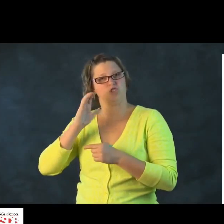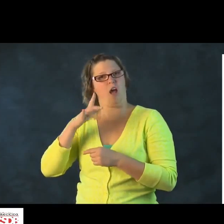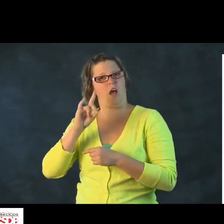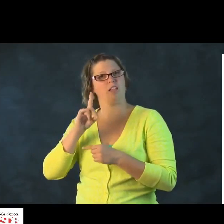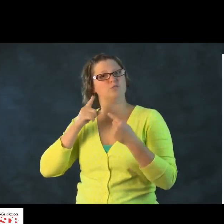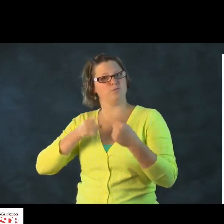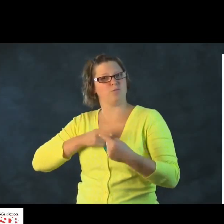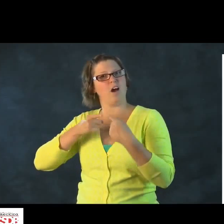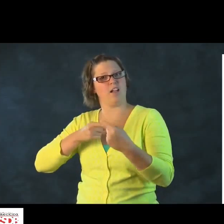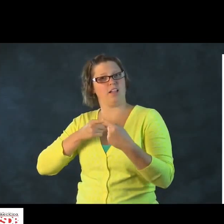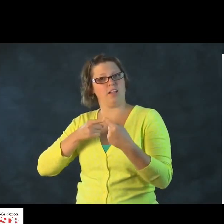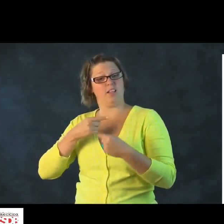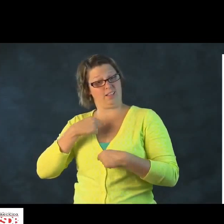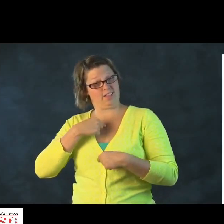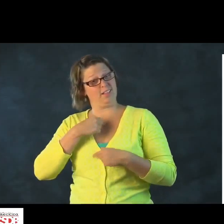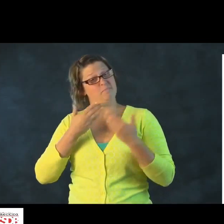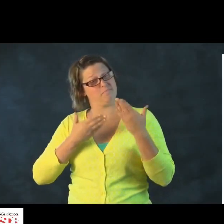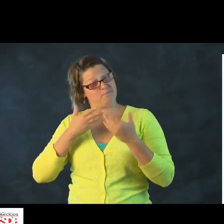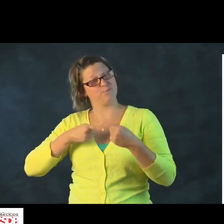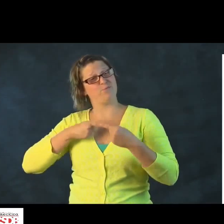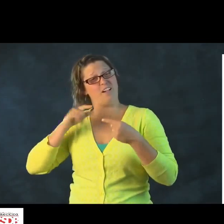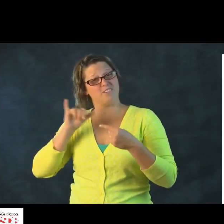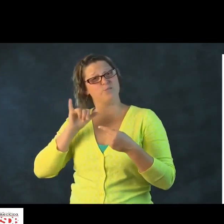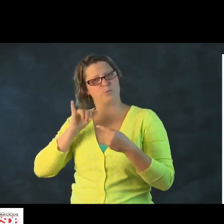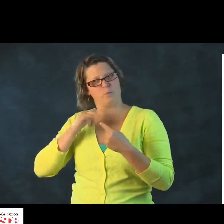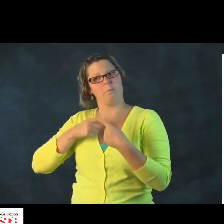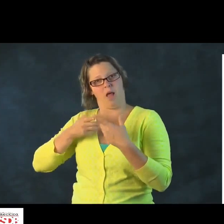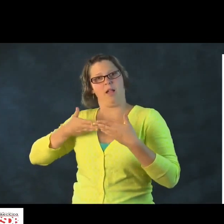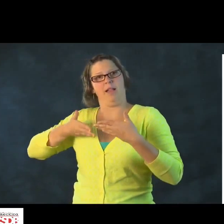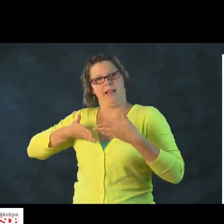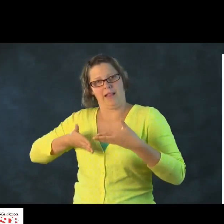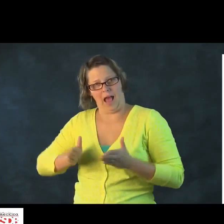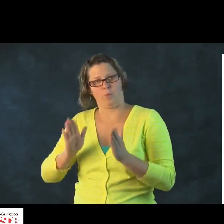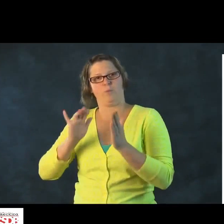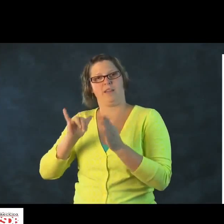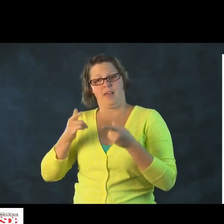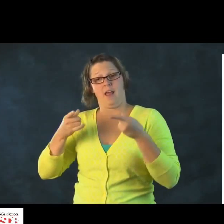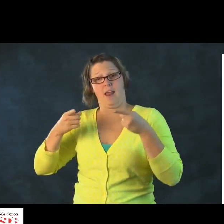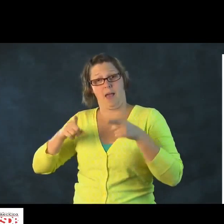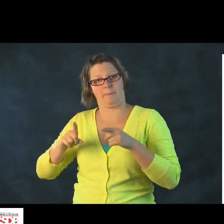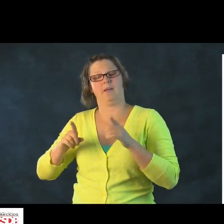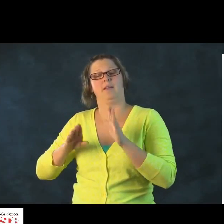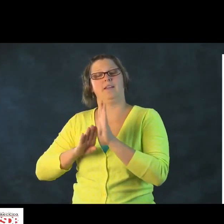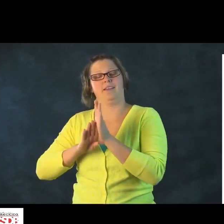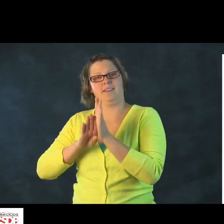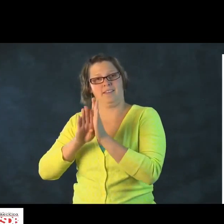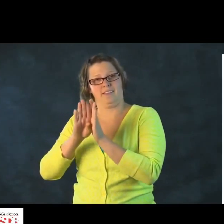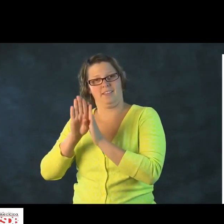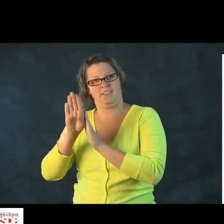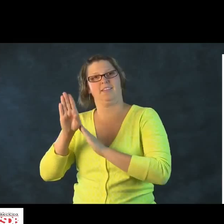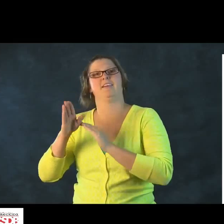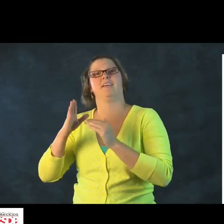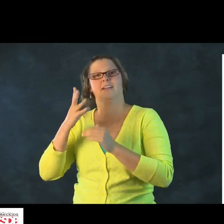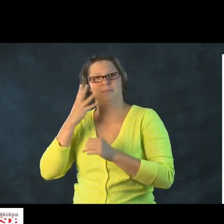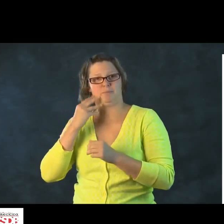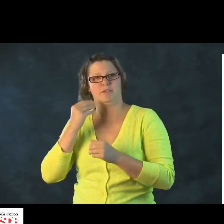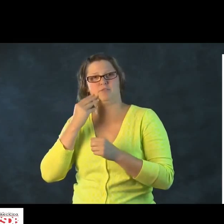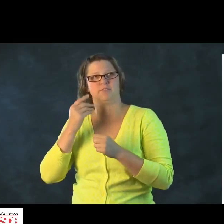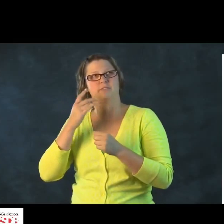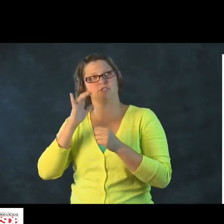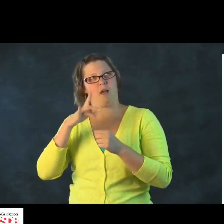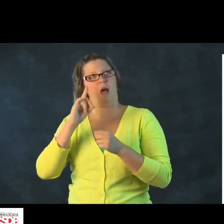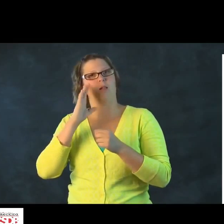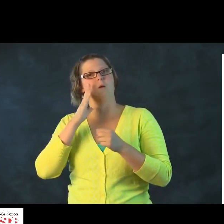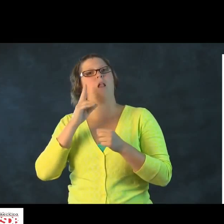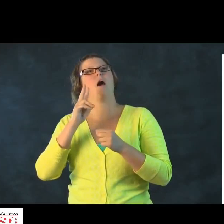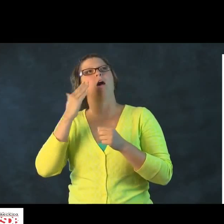You have to let the child experience things and let them struggle in the process. I struggle as well, but you need to allow that to happen. And